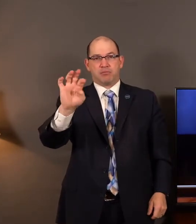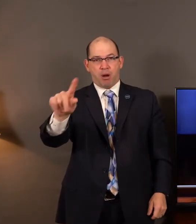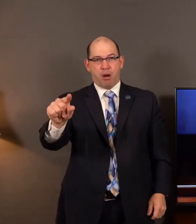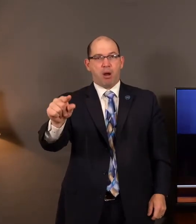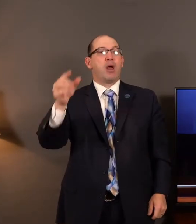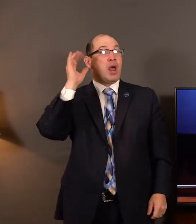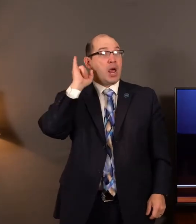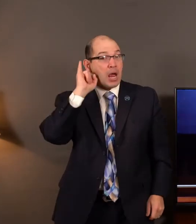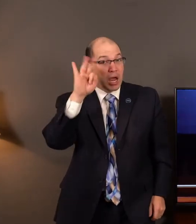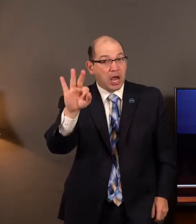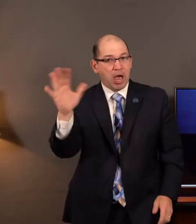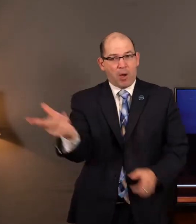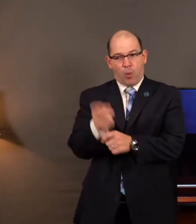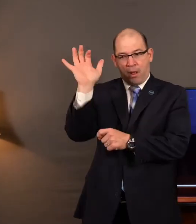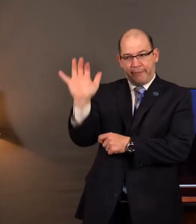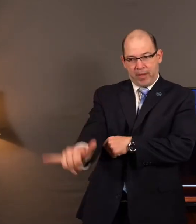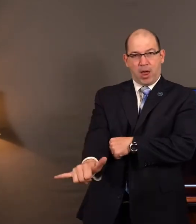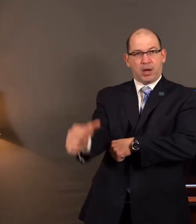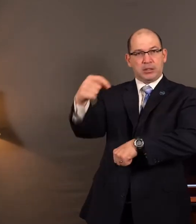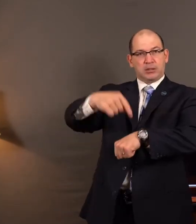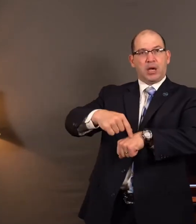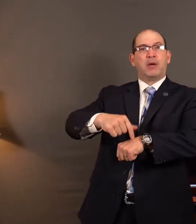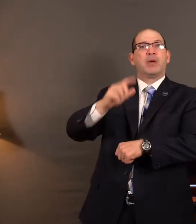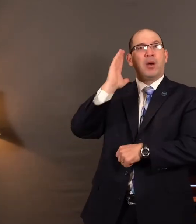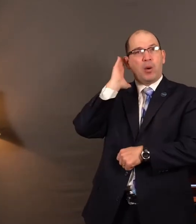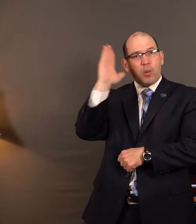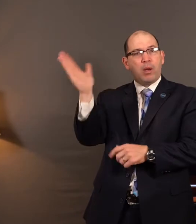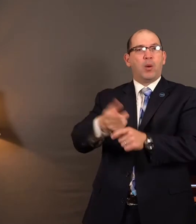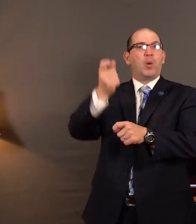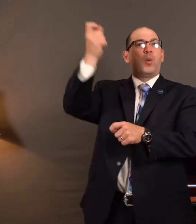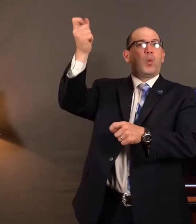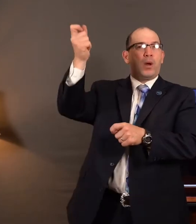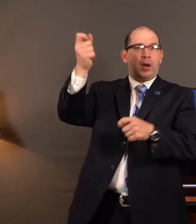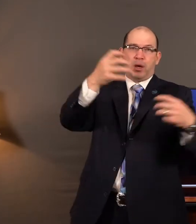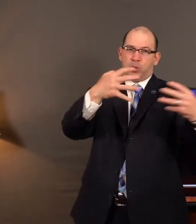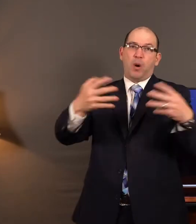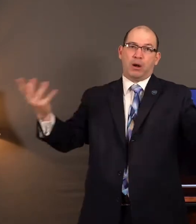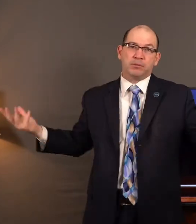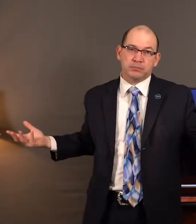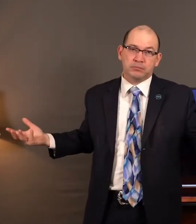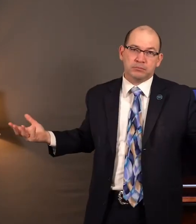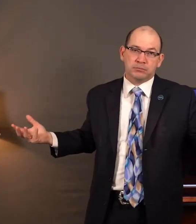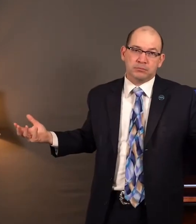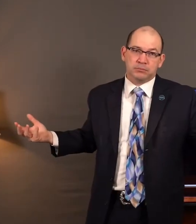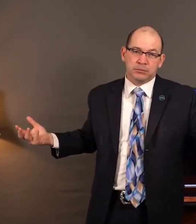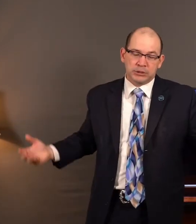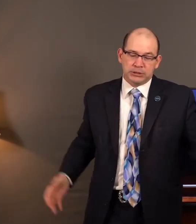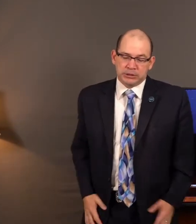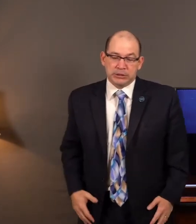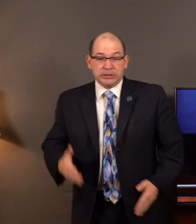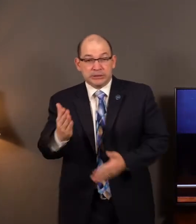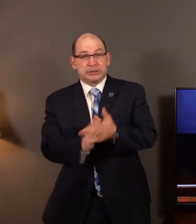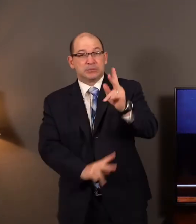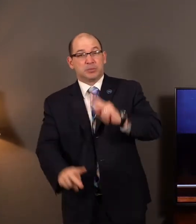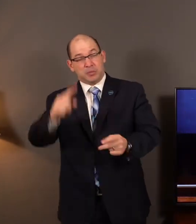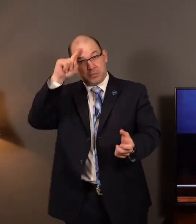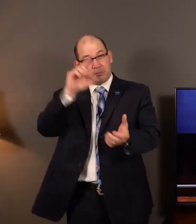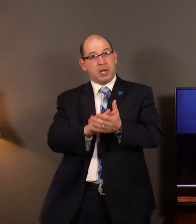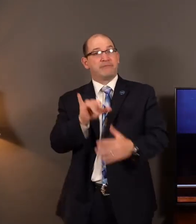won the Battle of Gettysburg, that they subsequently would have won the Civil War. Some believe that had the Confederate